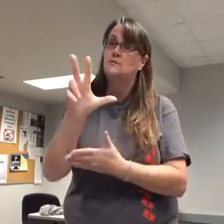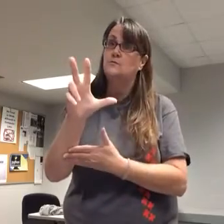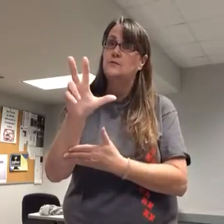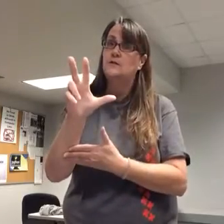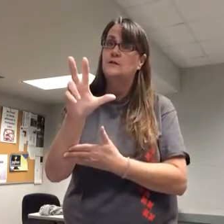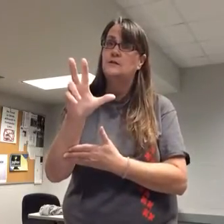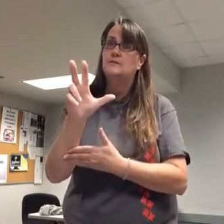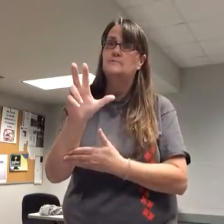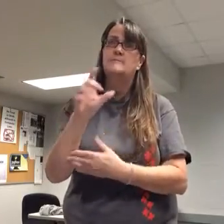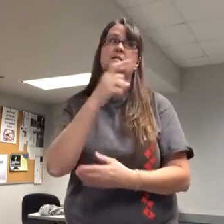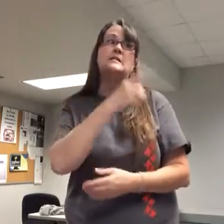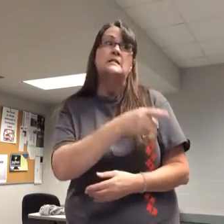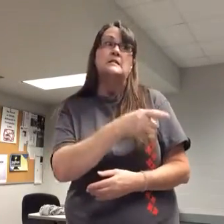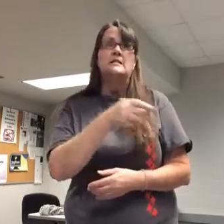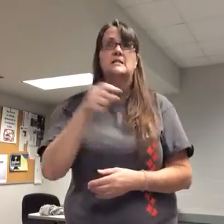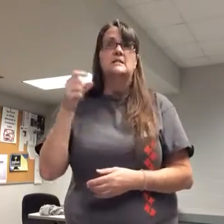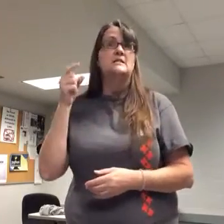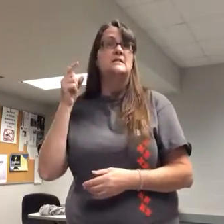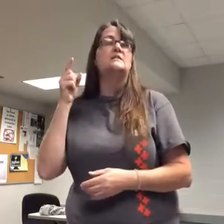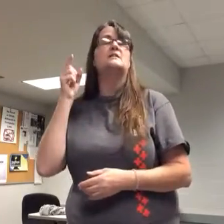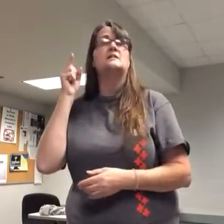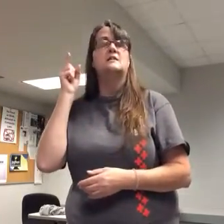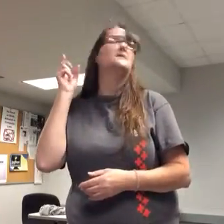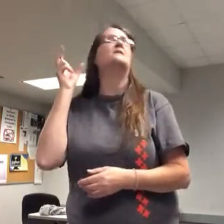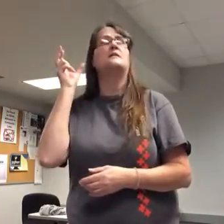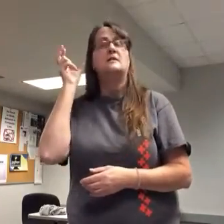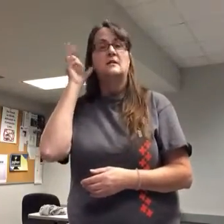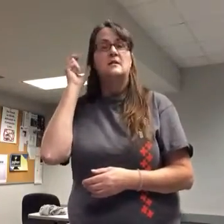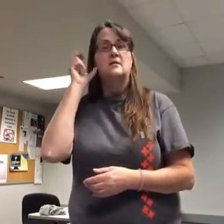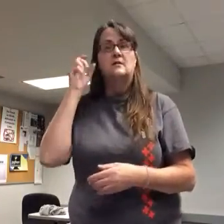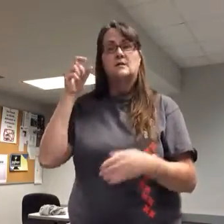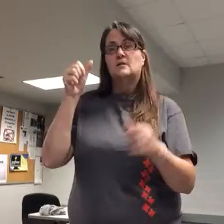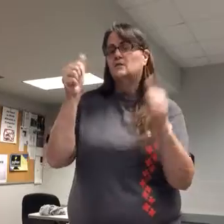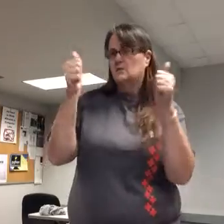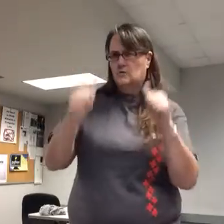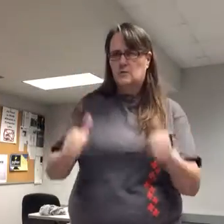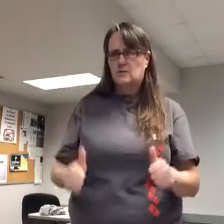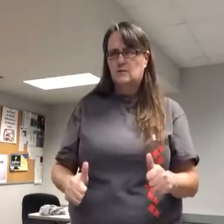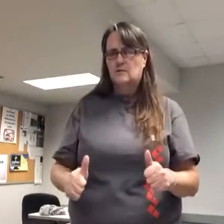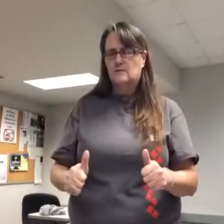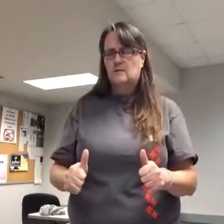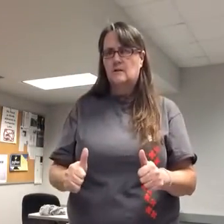started to decline for reasons that the doctor still does not know